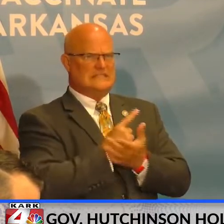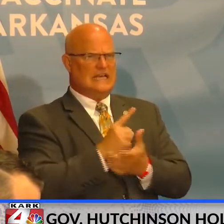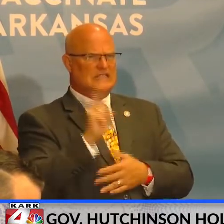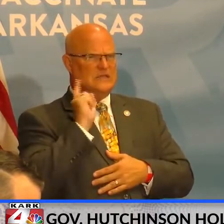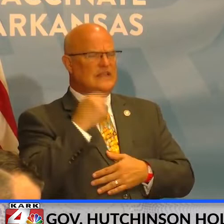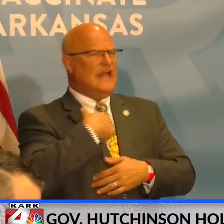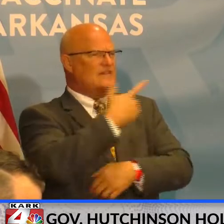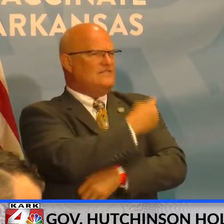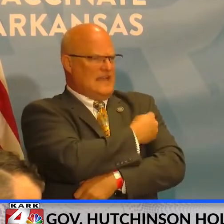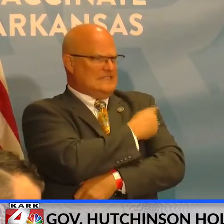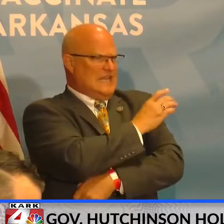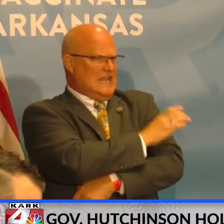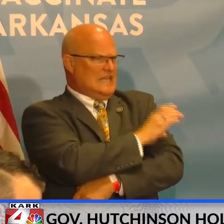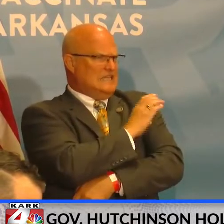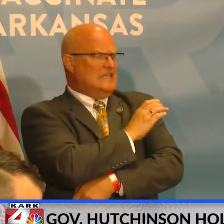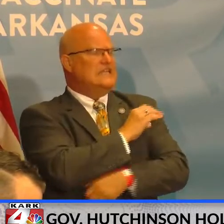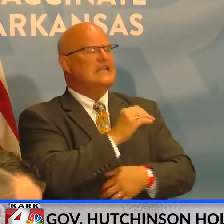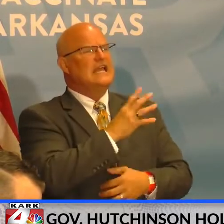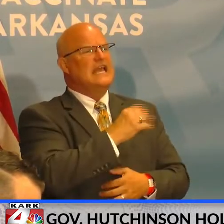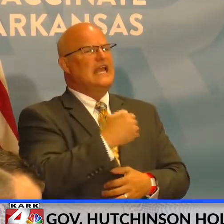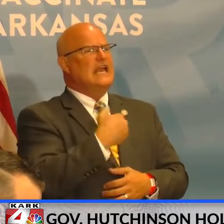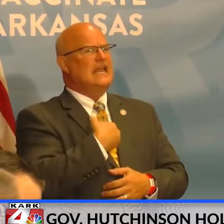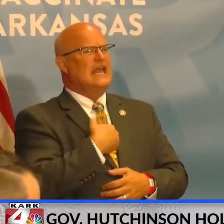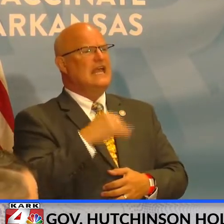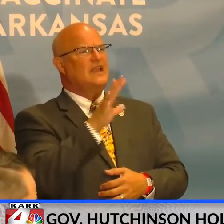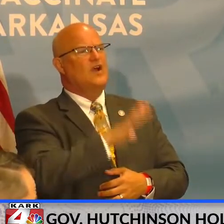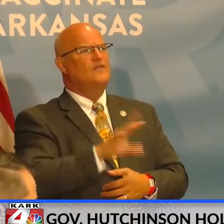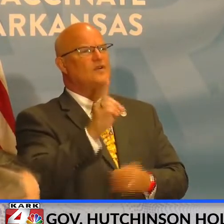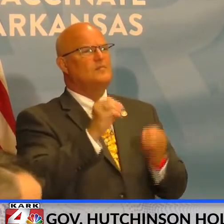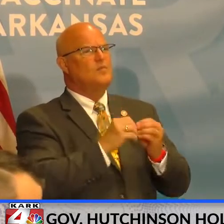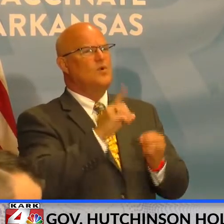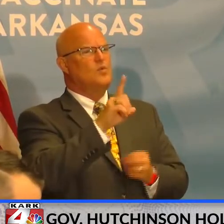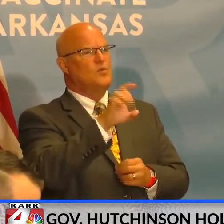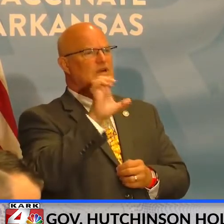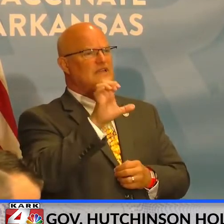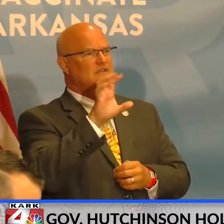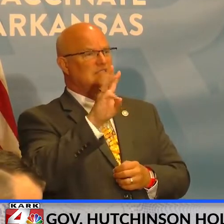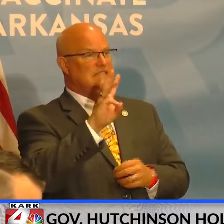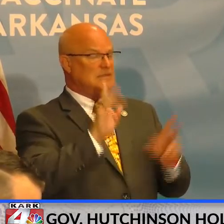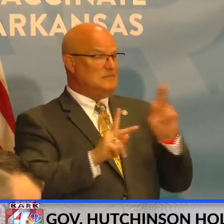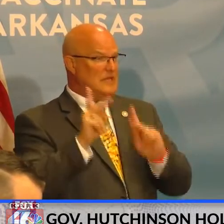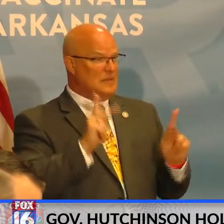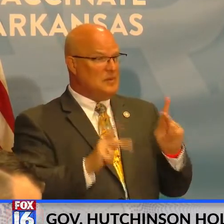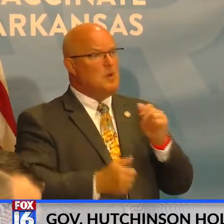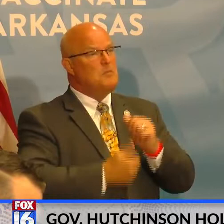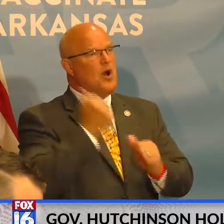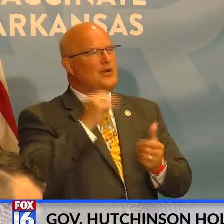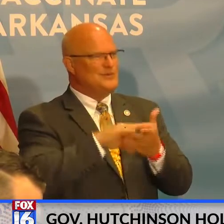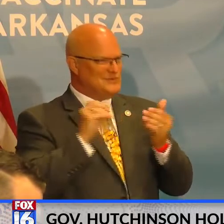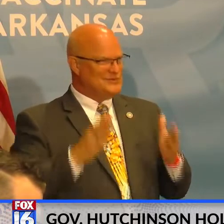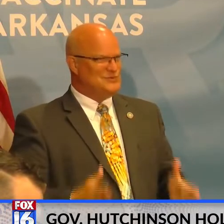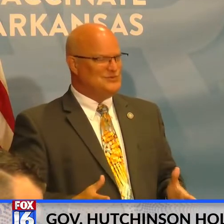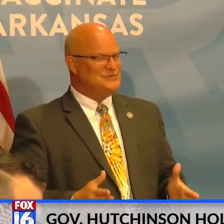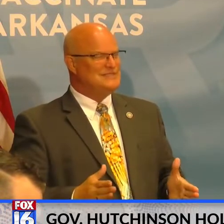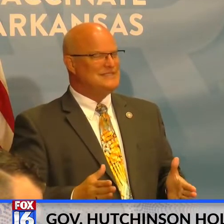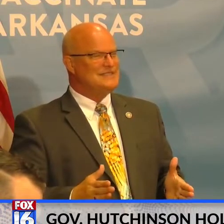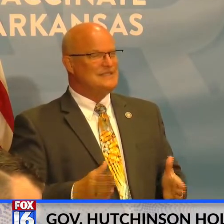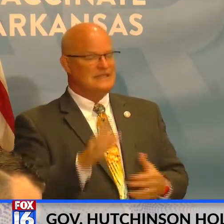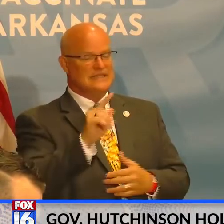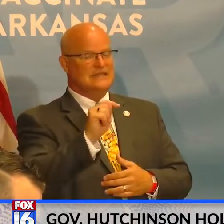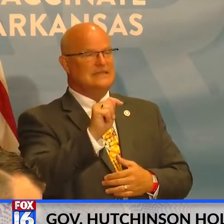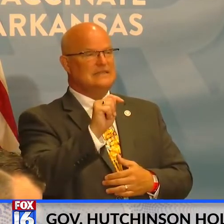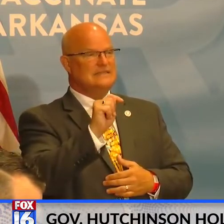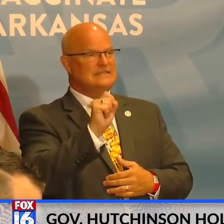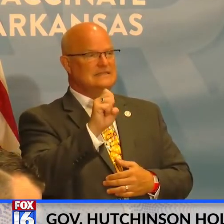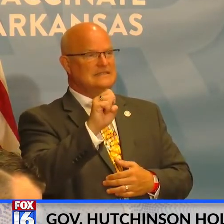vaccination clinic and vaccinated over 106 individuals. Most of those were students. Texarkana